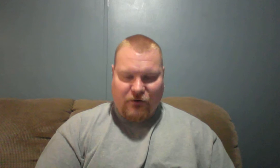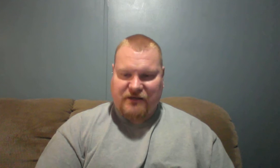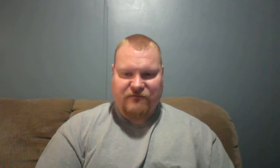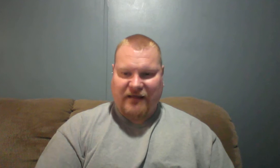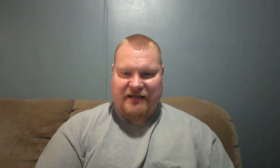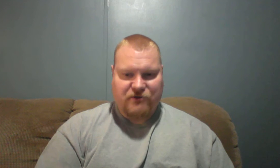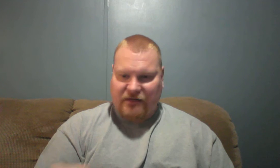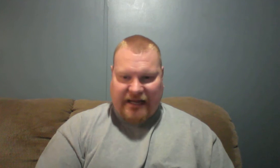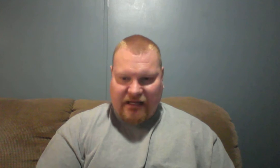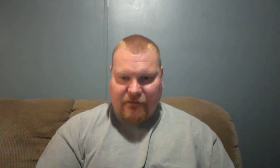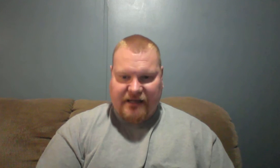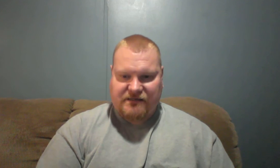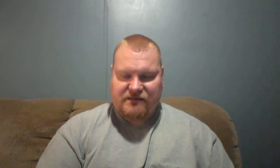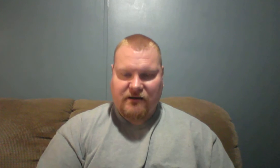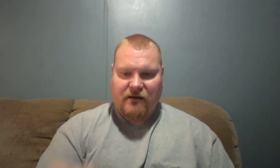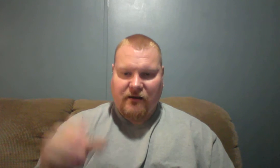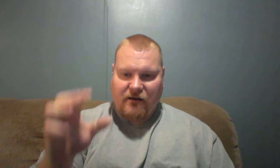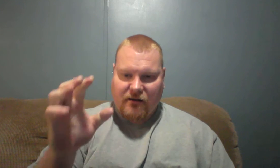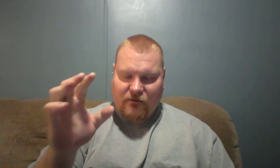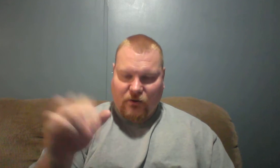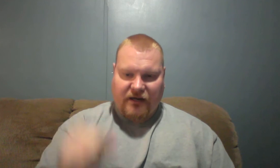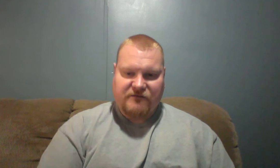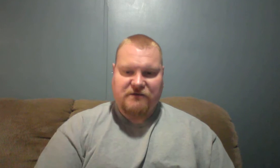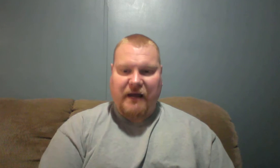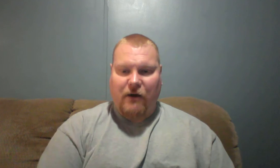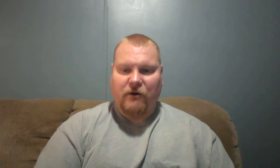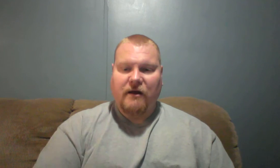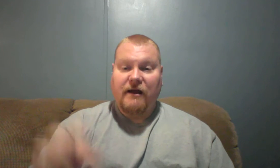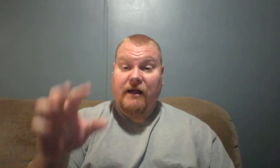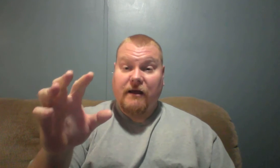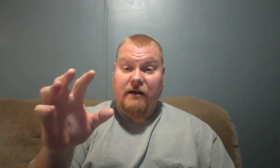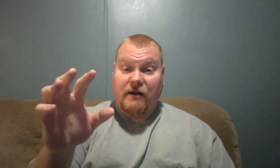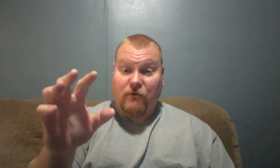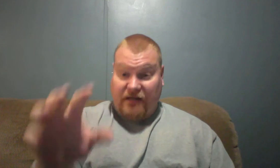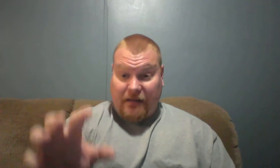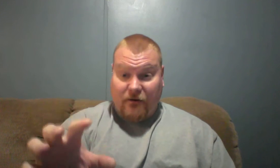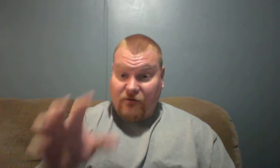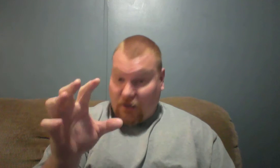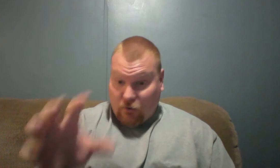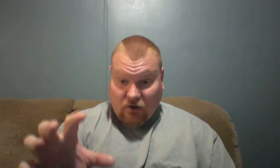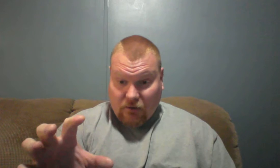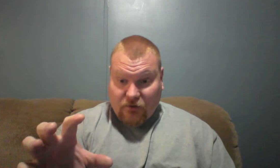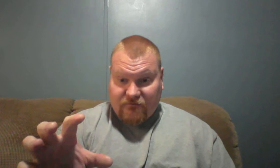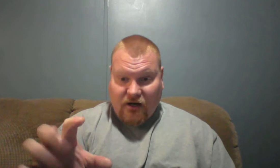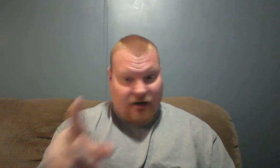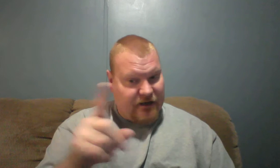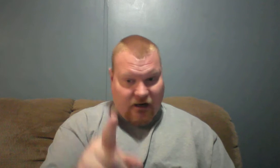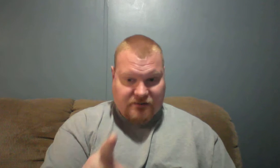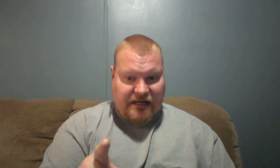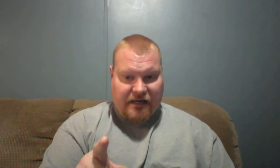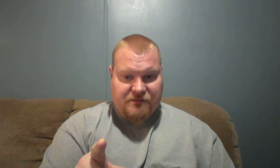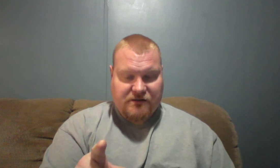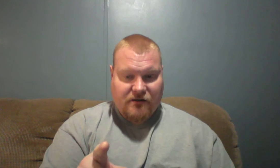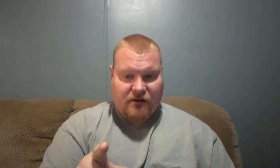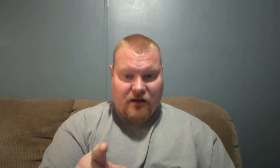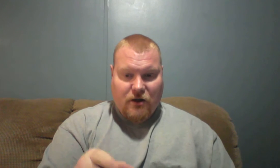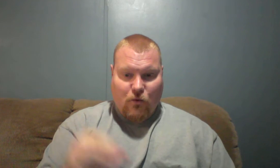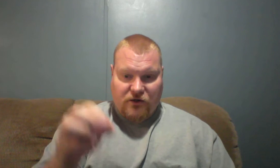this flesh on a daily basis, the Lord gives us power. We're to keep on the whole armor of God at all times. We're to